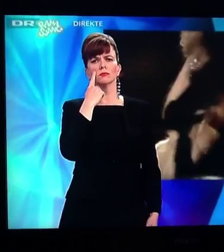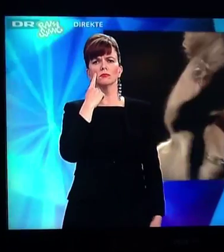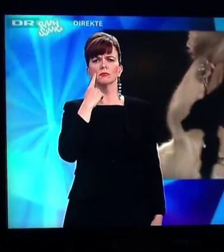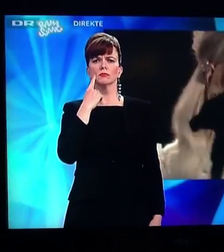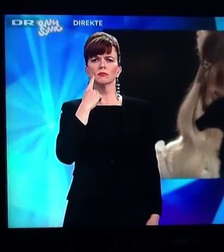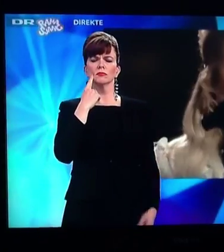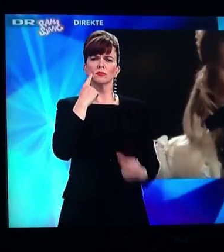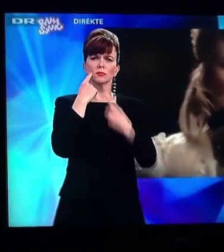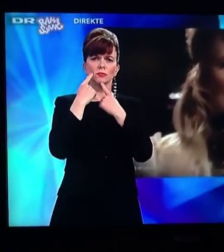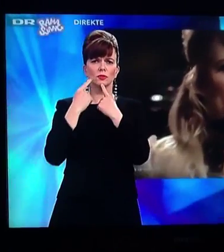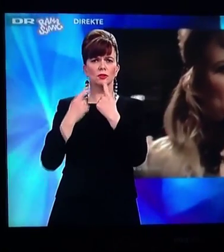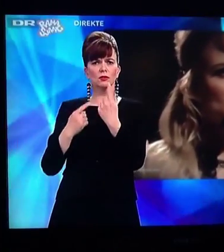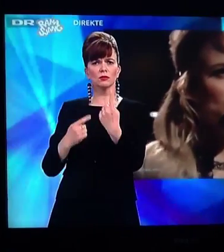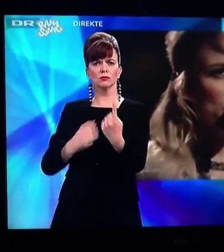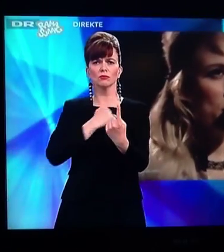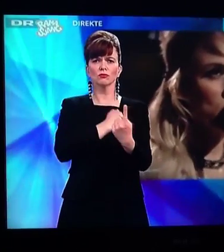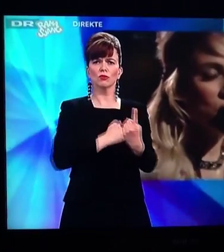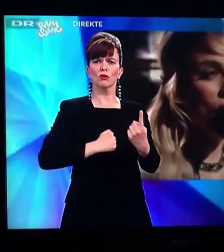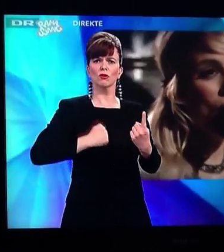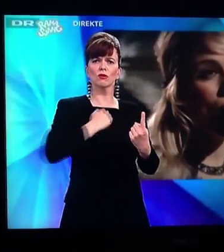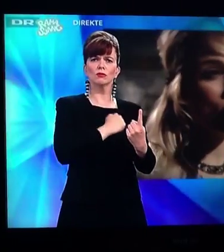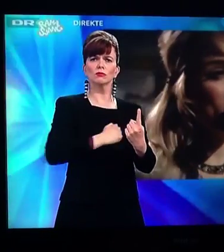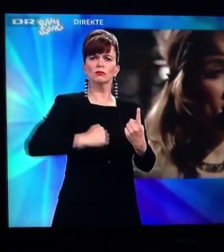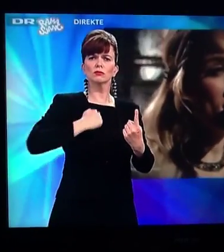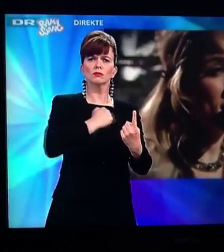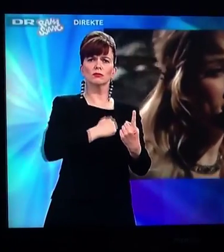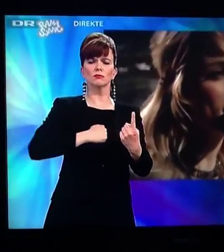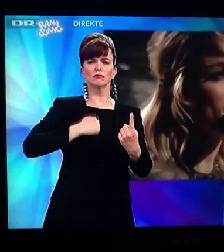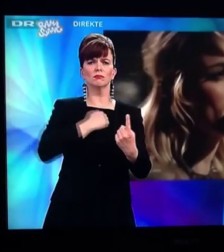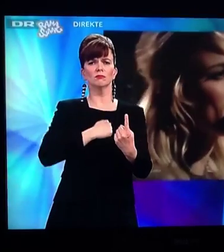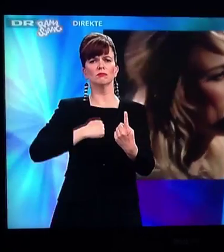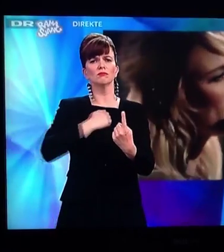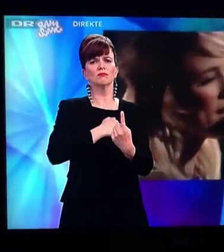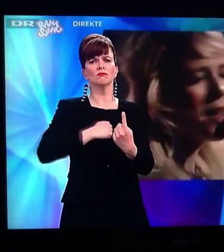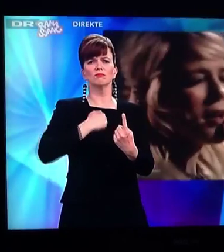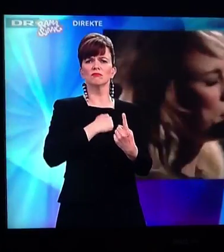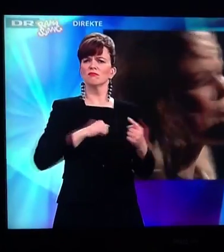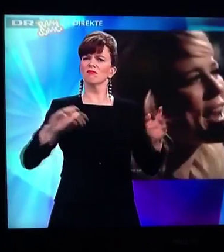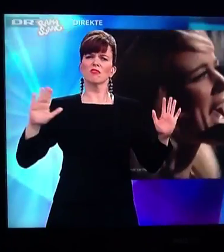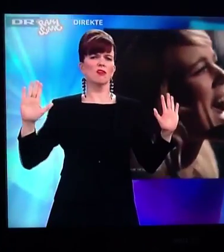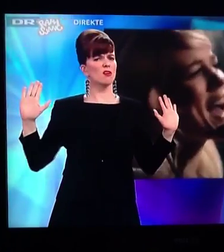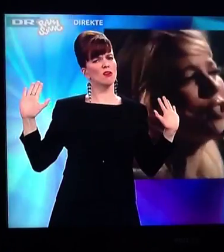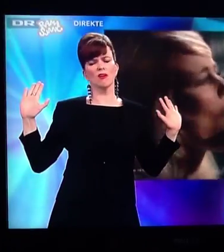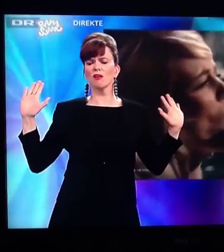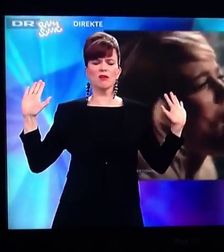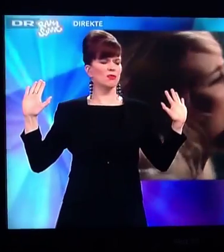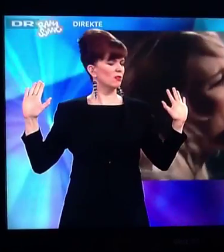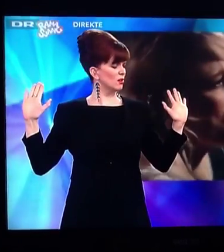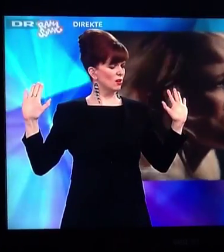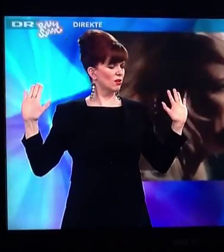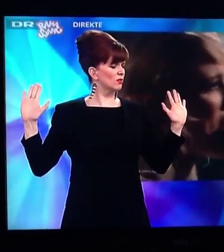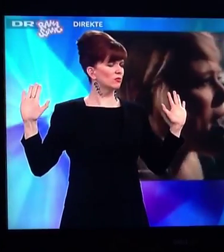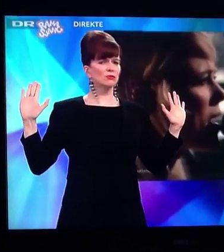And I can say I'm sorry, but I don't want to lie.